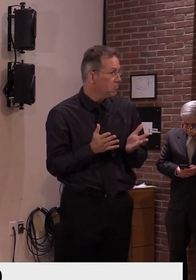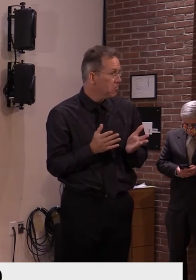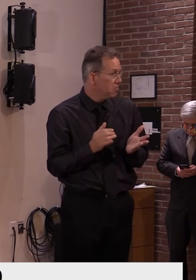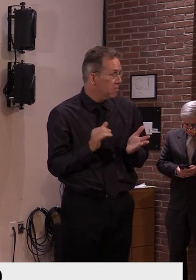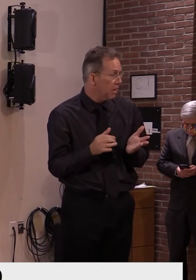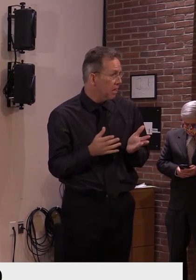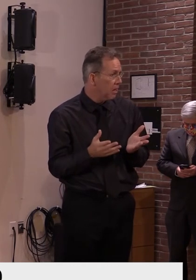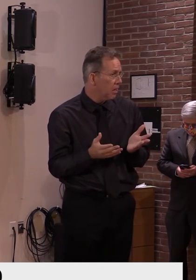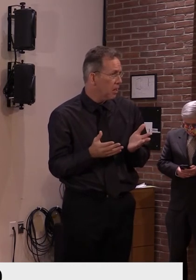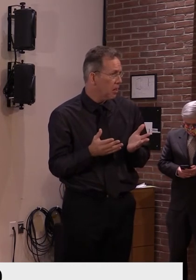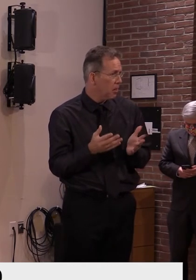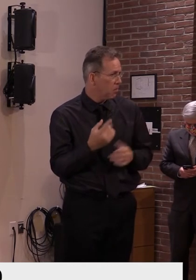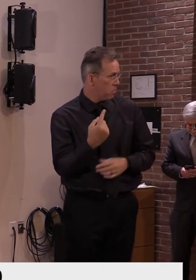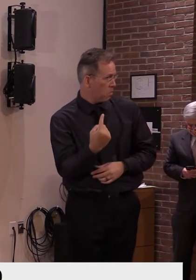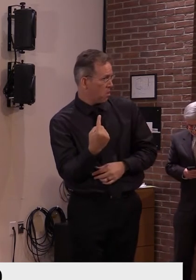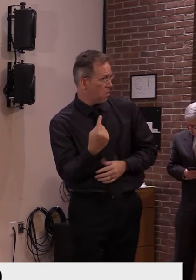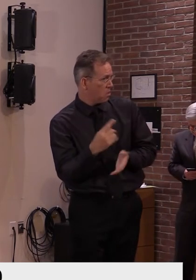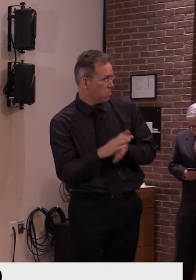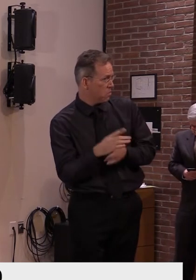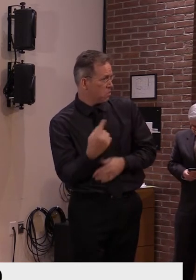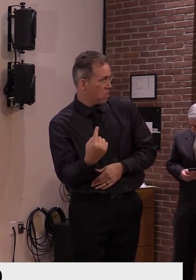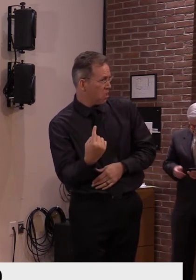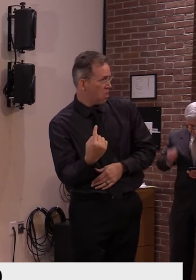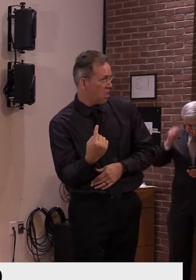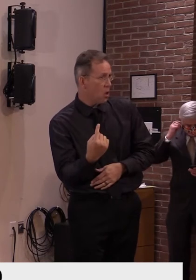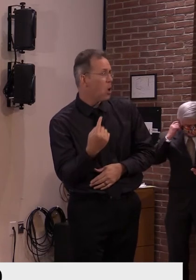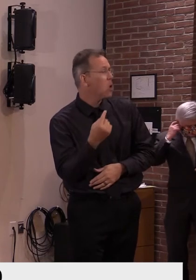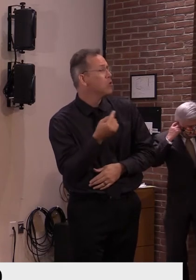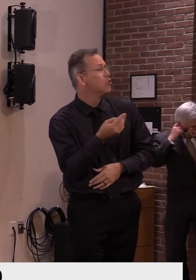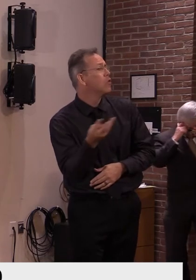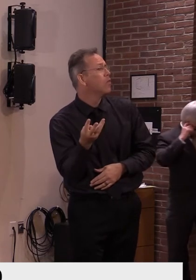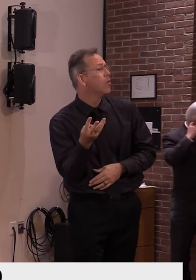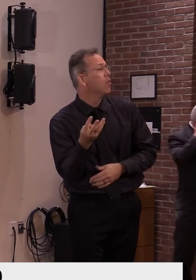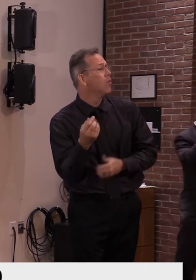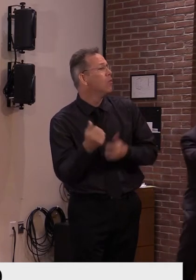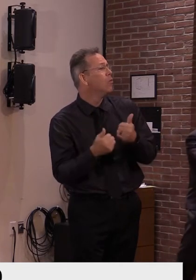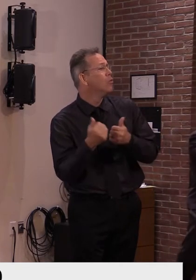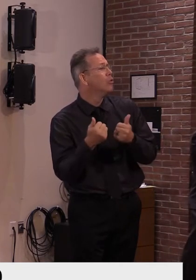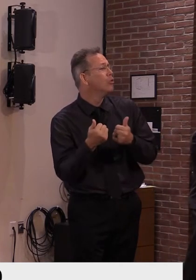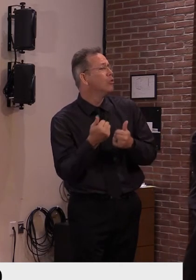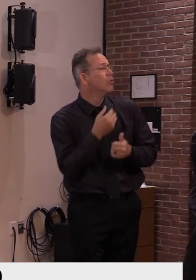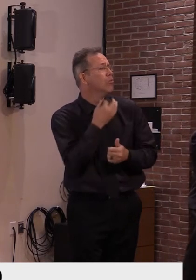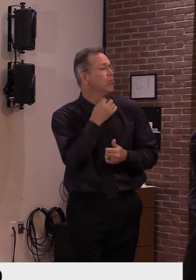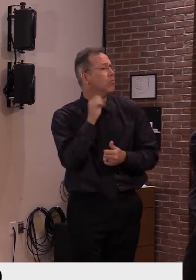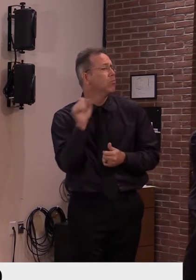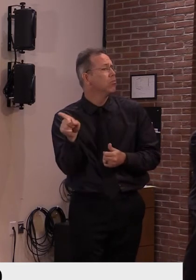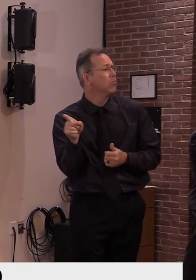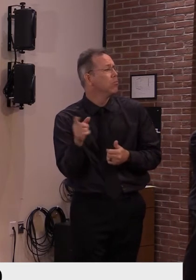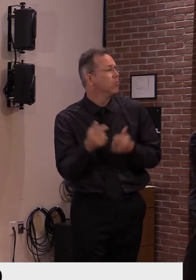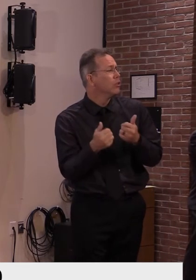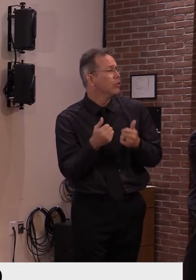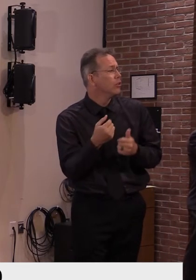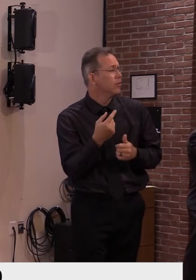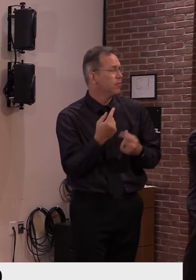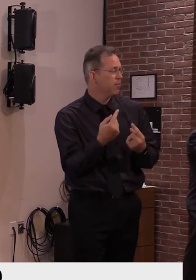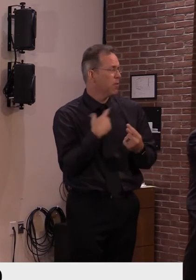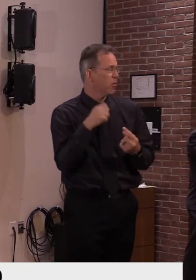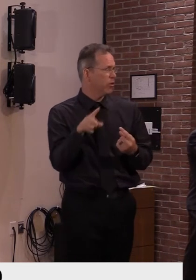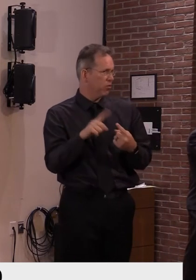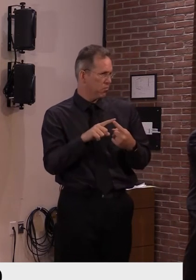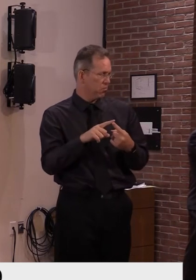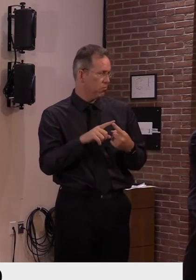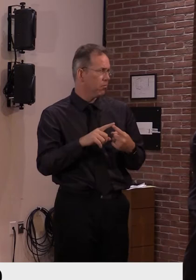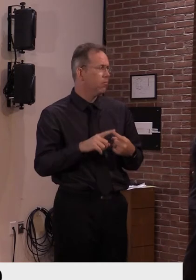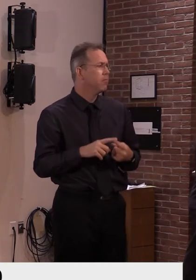one individual, um, and secondly, is the move to,